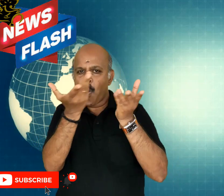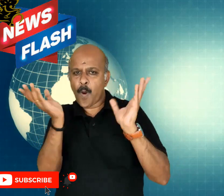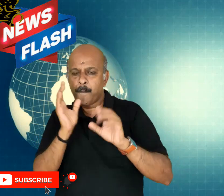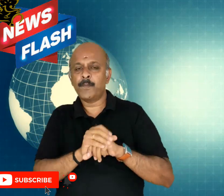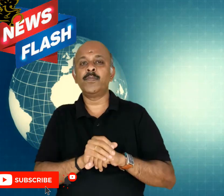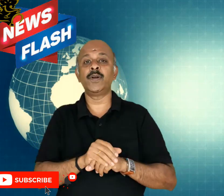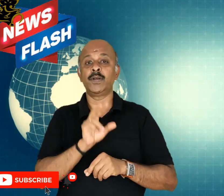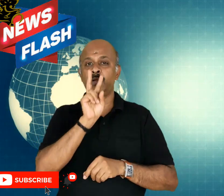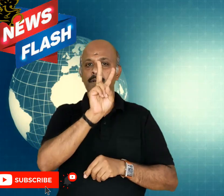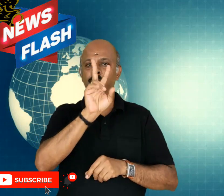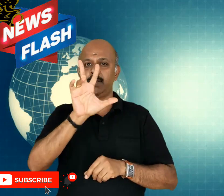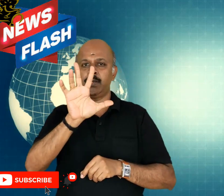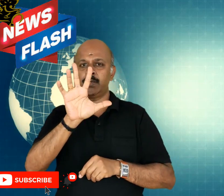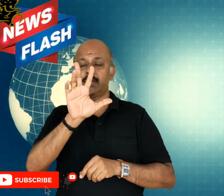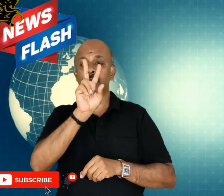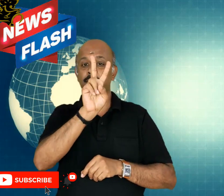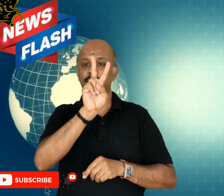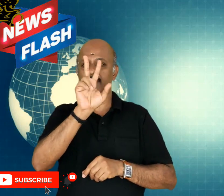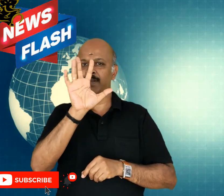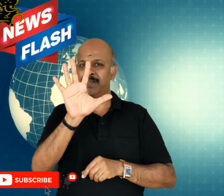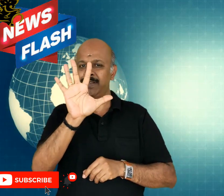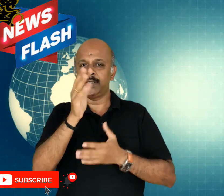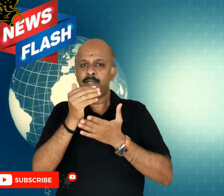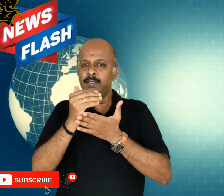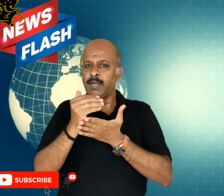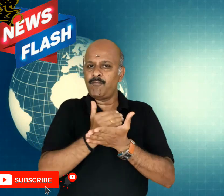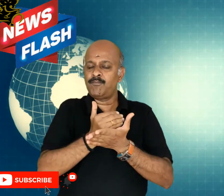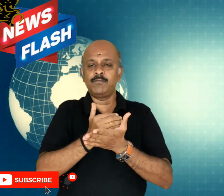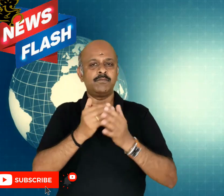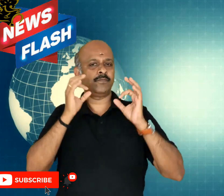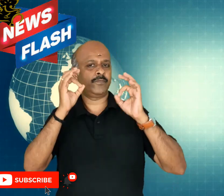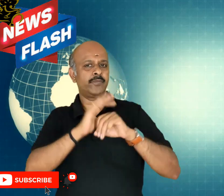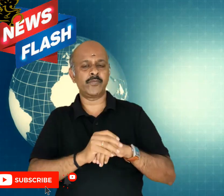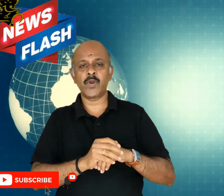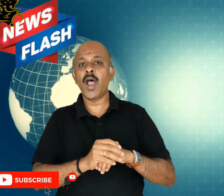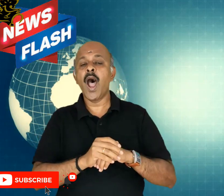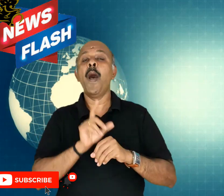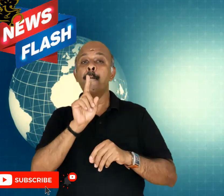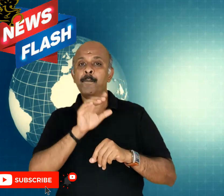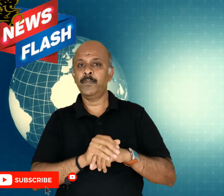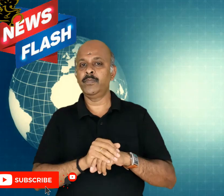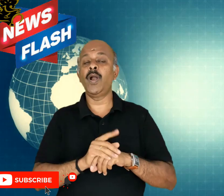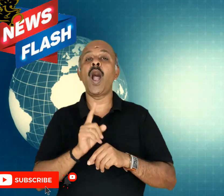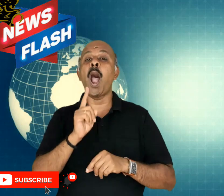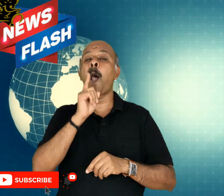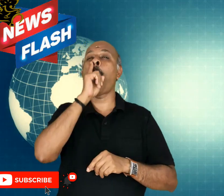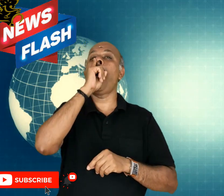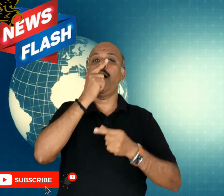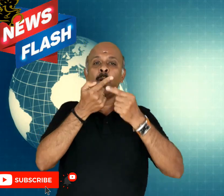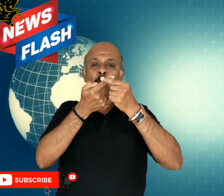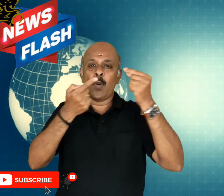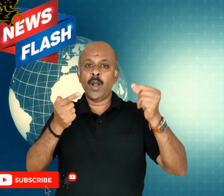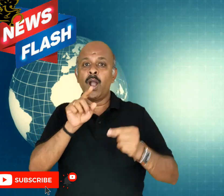225 PPE kits and around 1000 swab